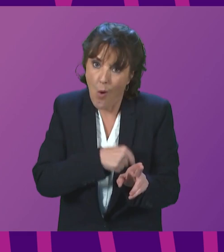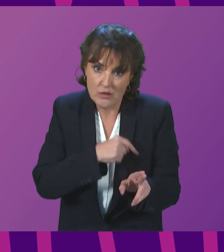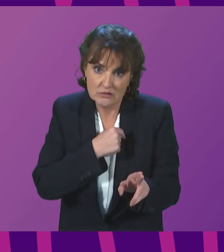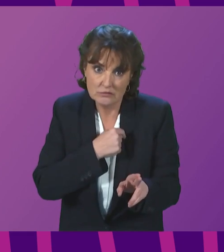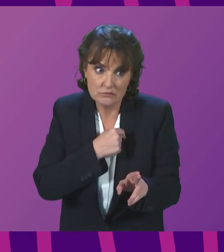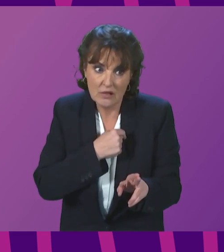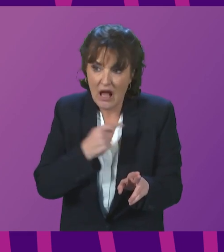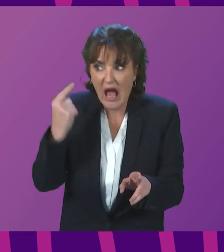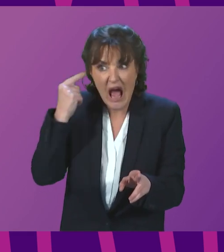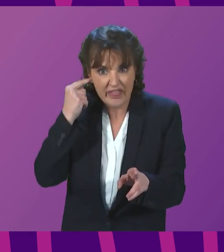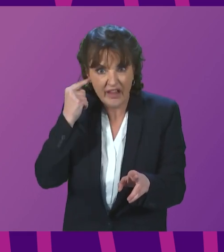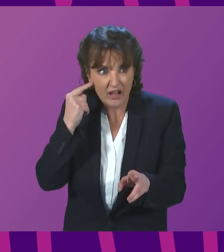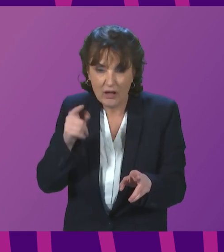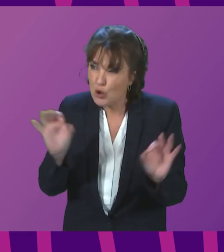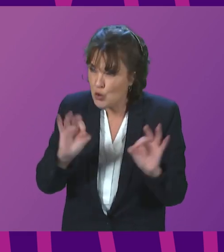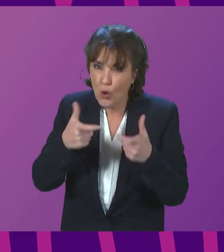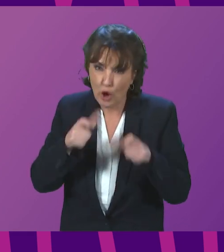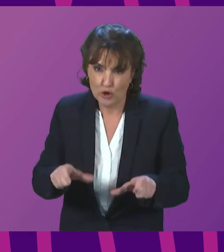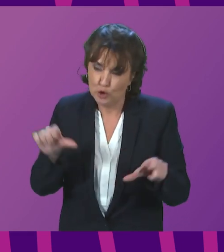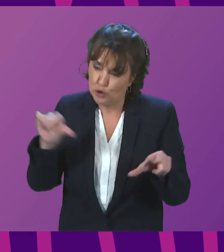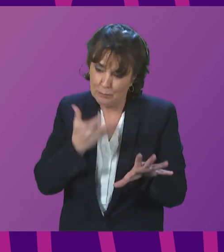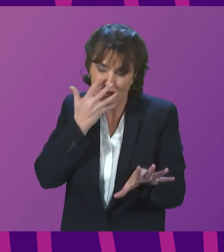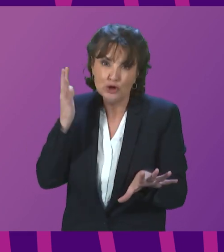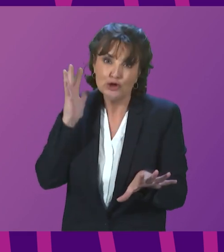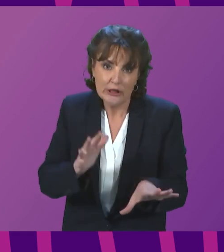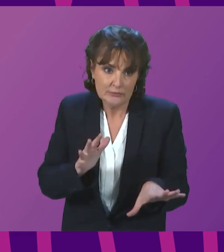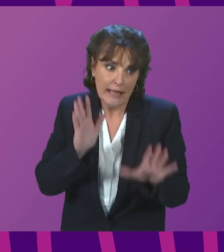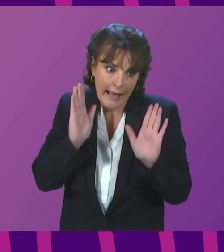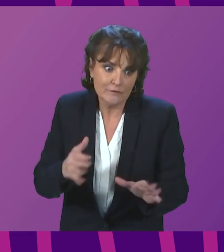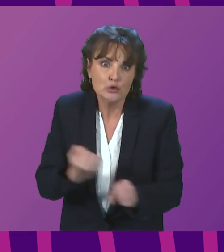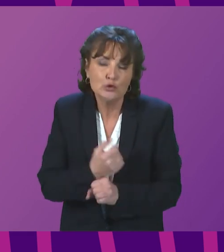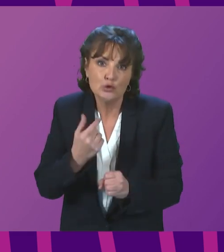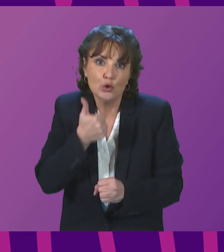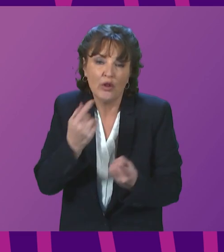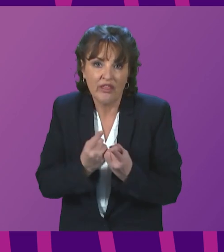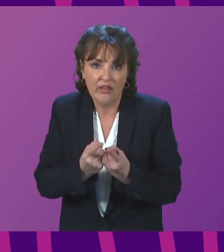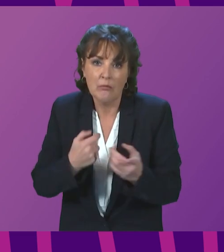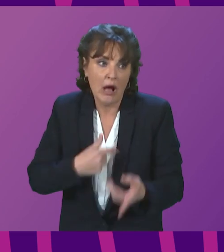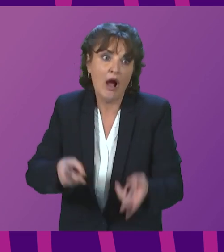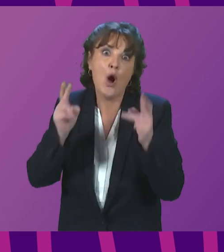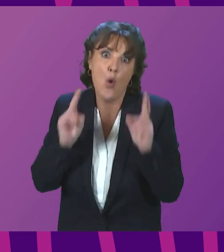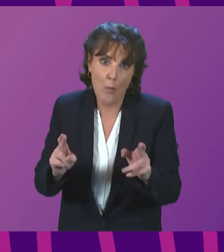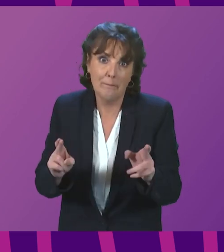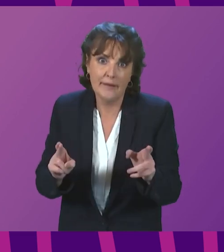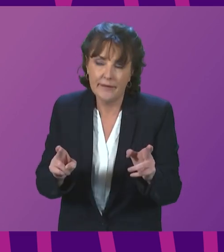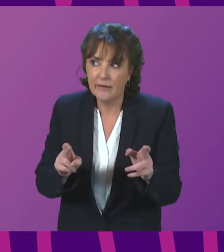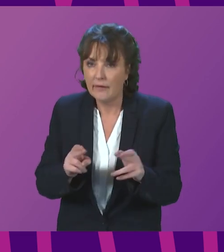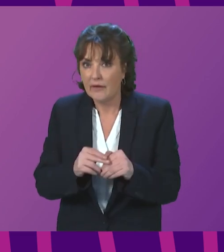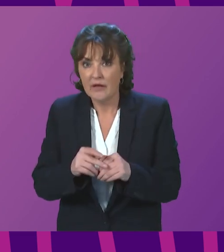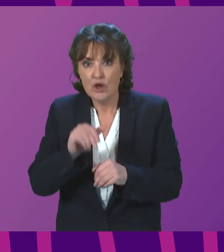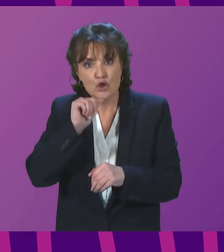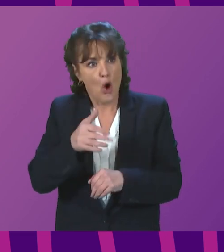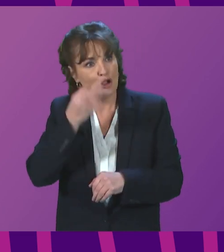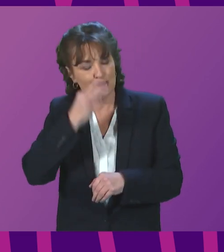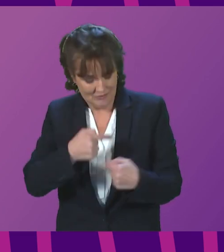shamed into doing right by refugees. is appalling that this is the case, but I hope we do get to a position where we are, as I said the other day, not just